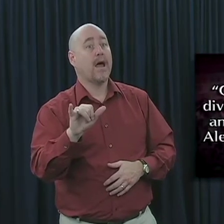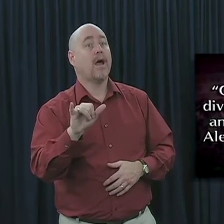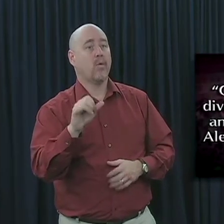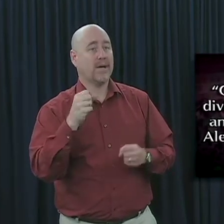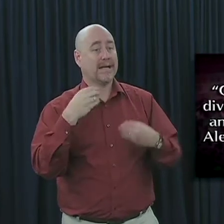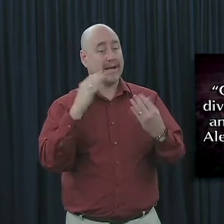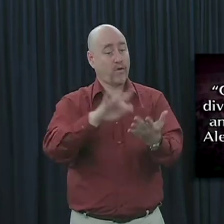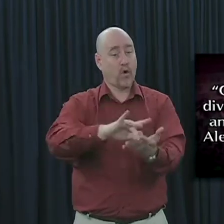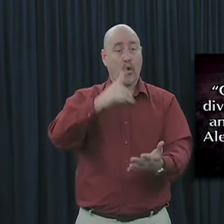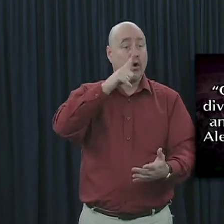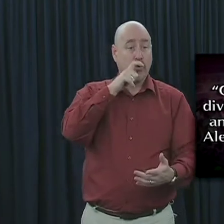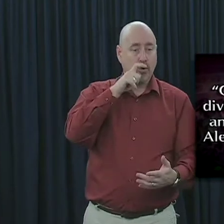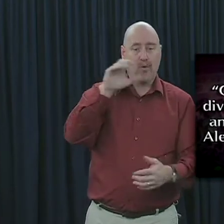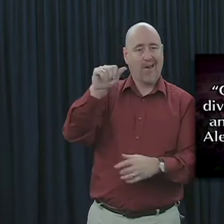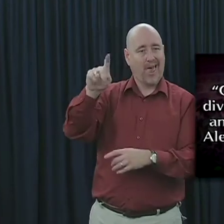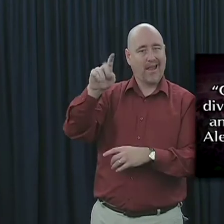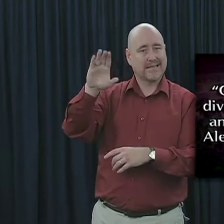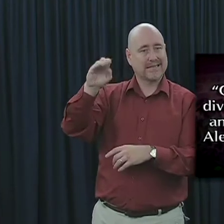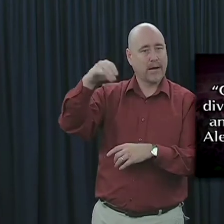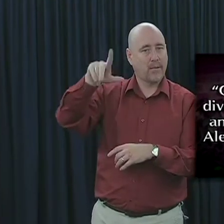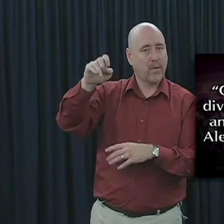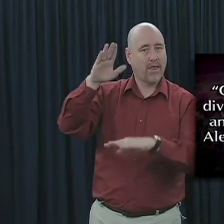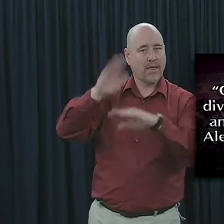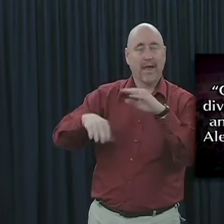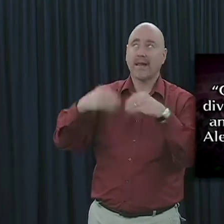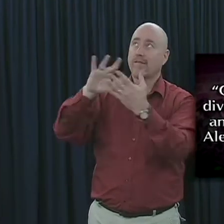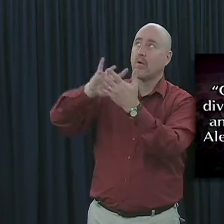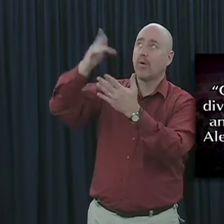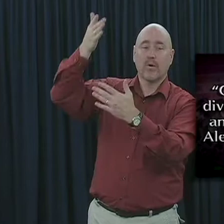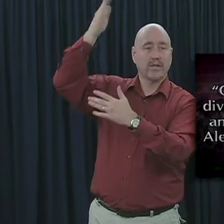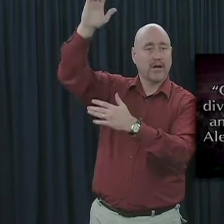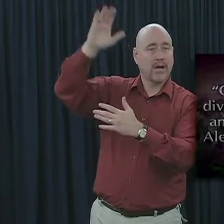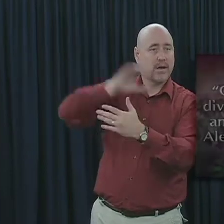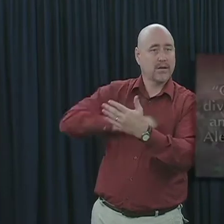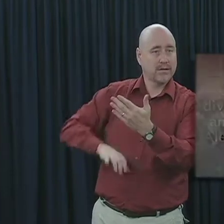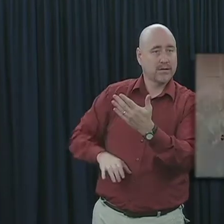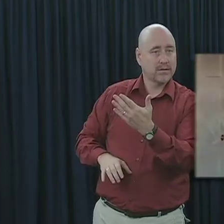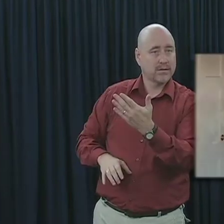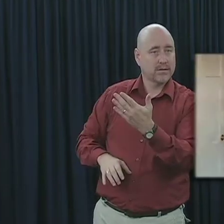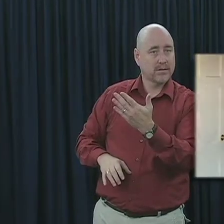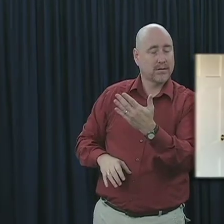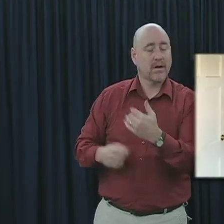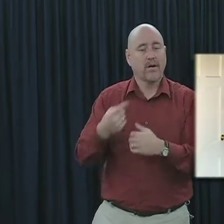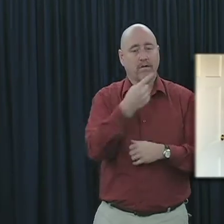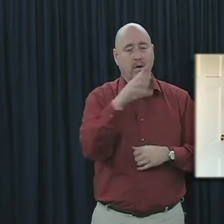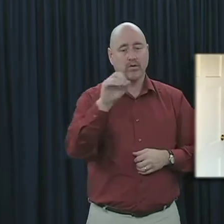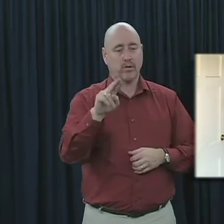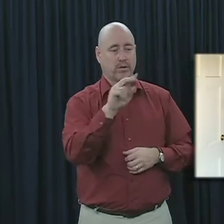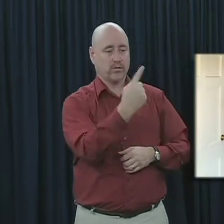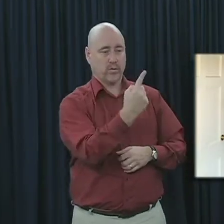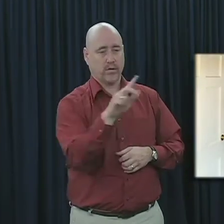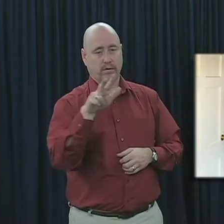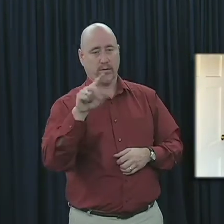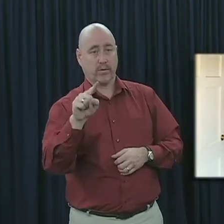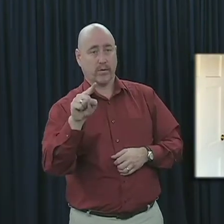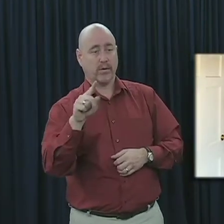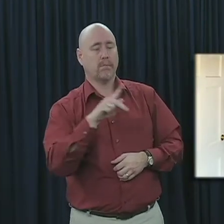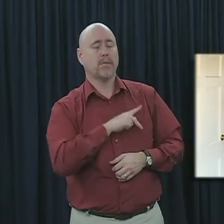bringing glory to Alex Campbell instead of bringing glory to Christ. In 1 Corinthians 1 verse 31, Paul